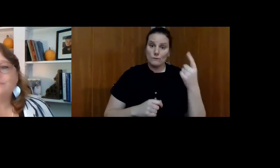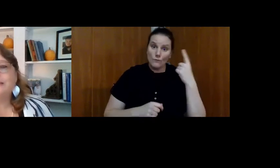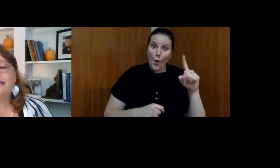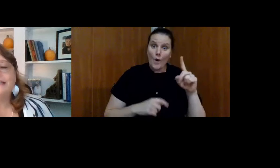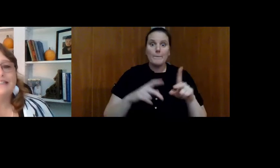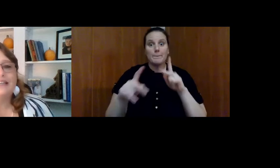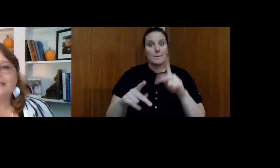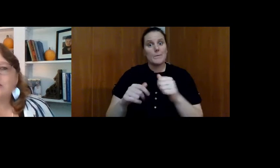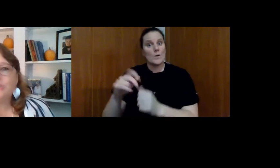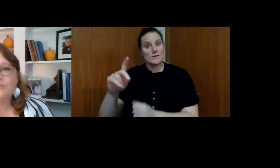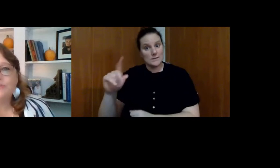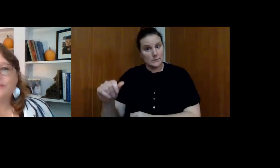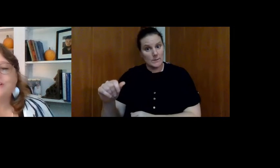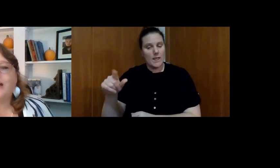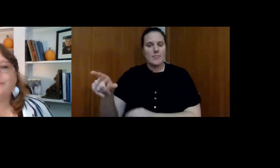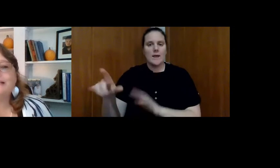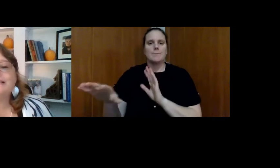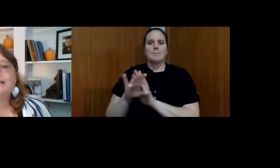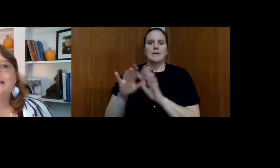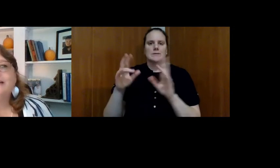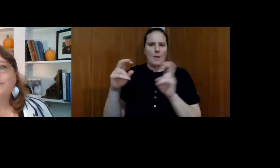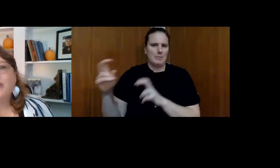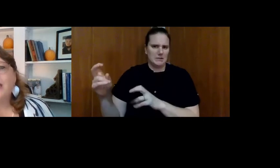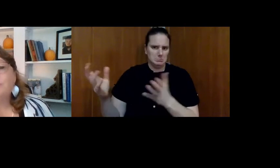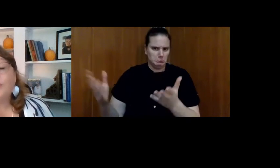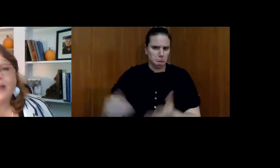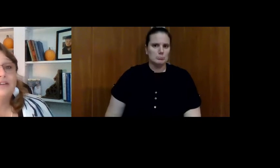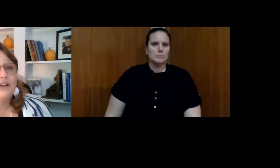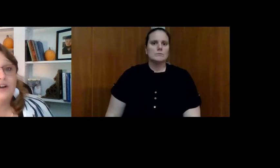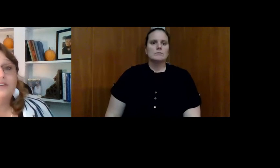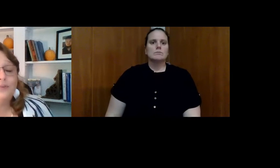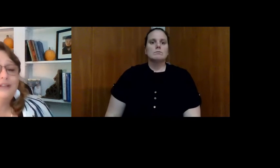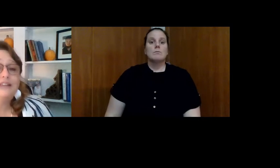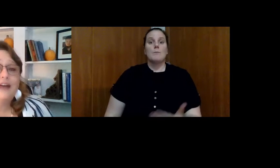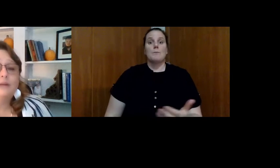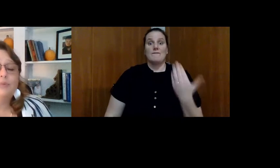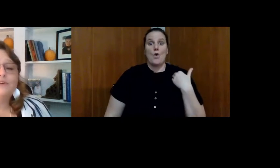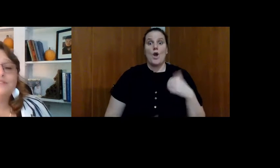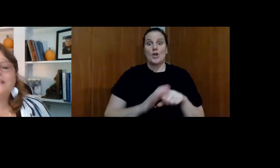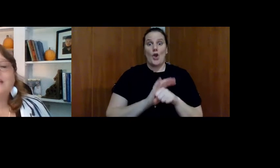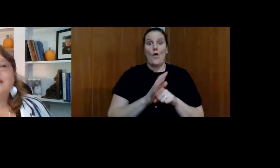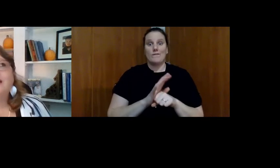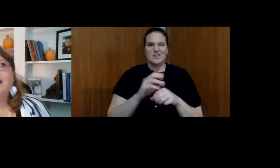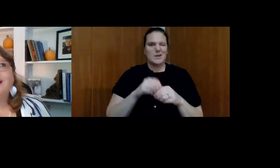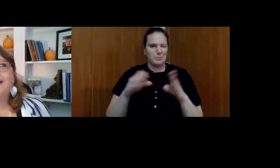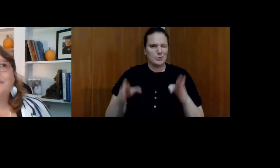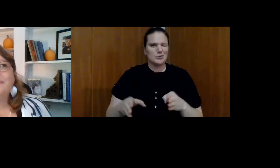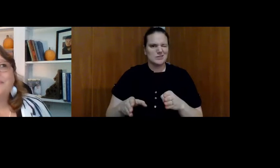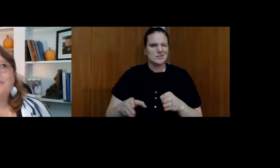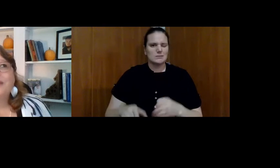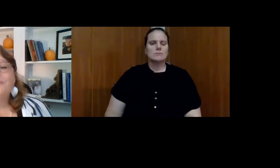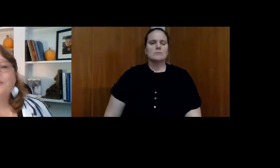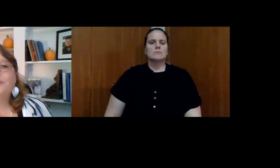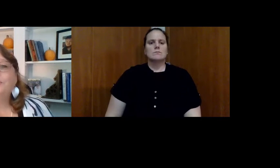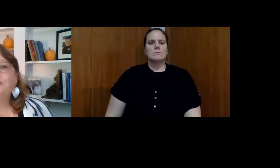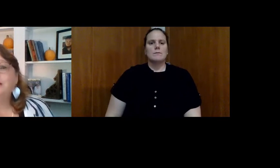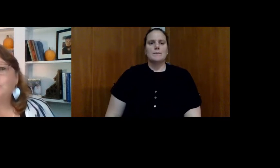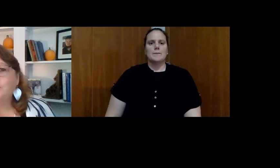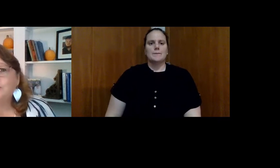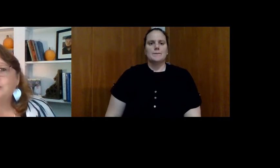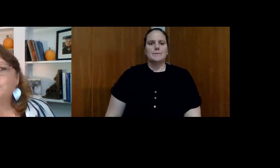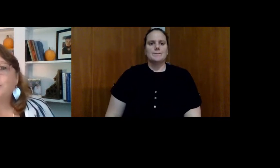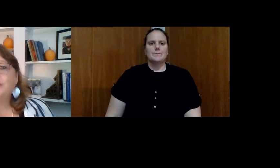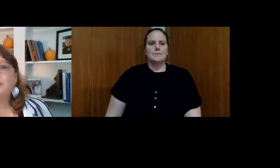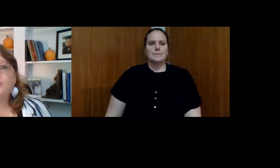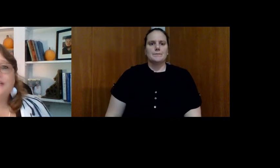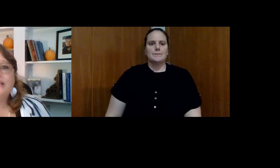with disabilities, and they get to choose their topics. And prior to COVID, we did that in person. We were really